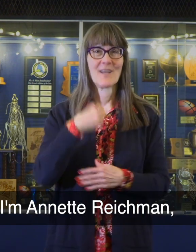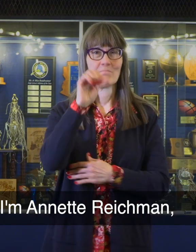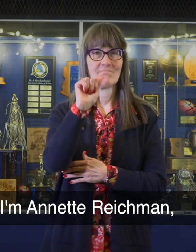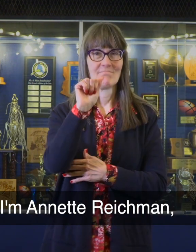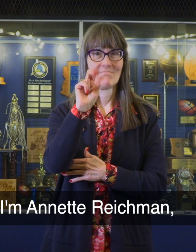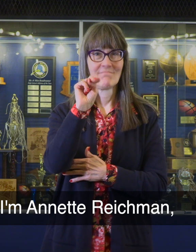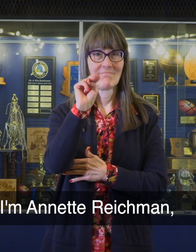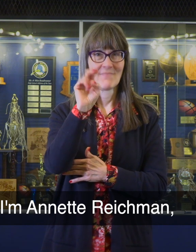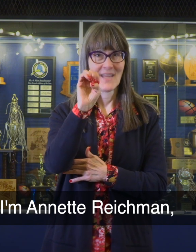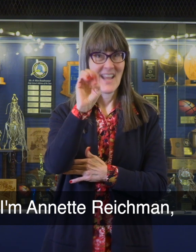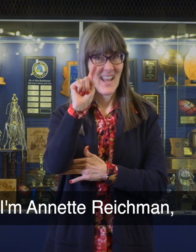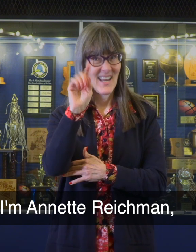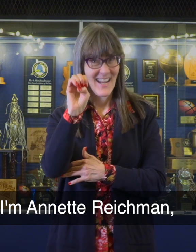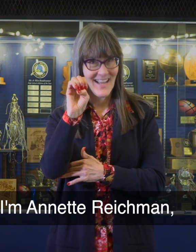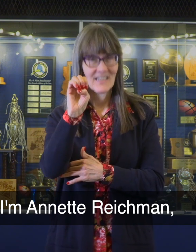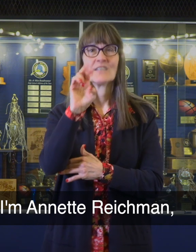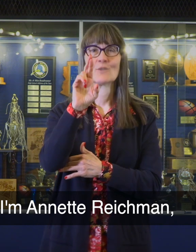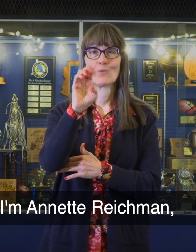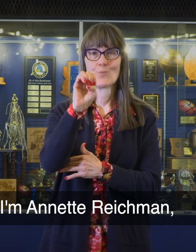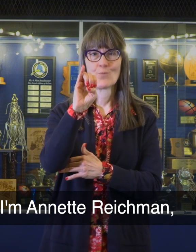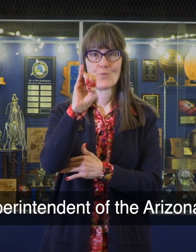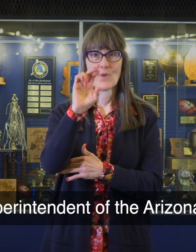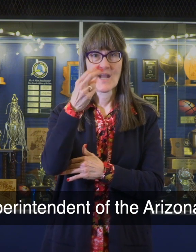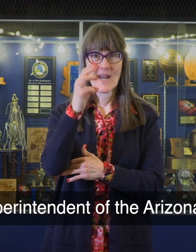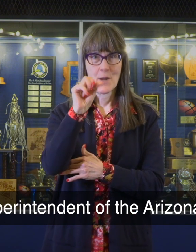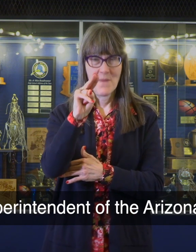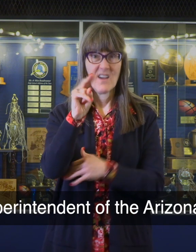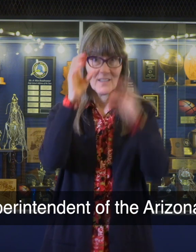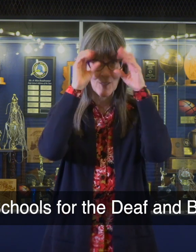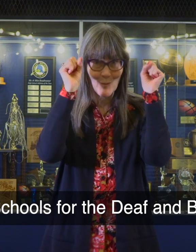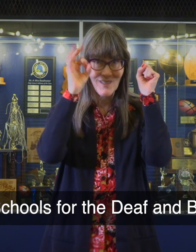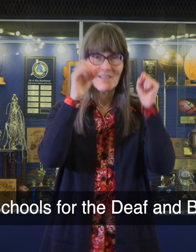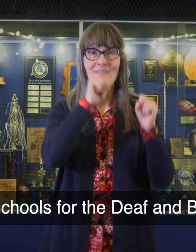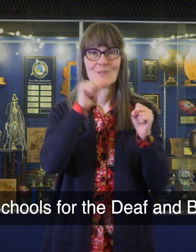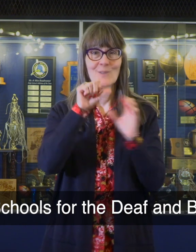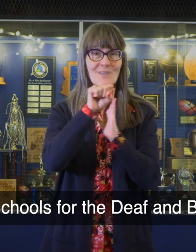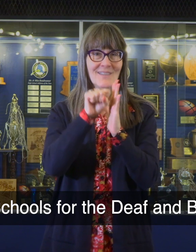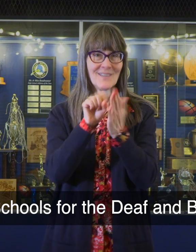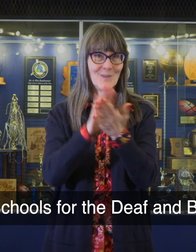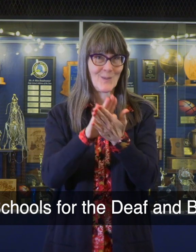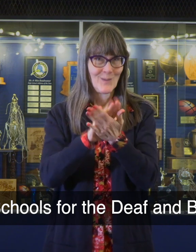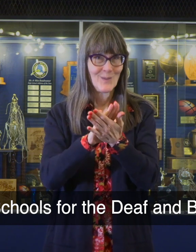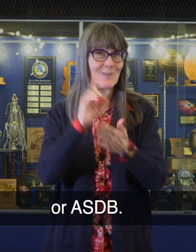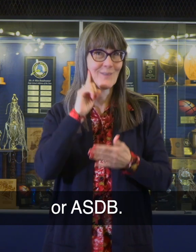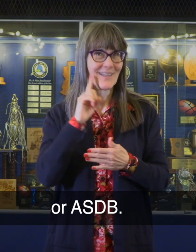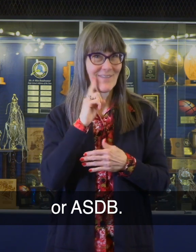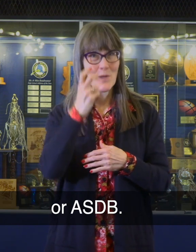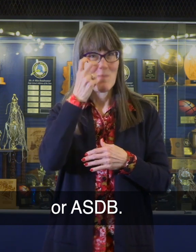I am Annette Reichman, Superintendent of the Arizona State Schools for the Deaf and Blind, or ASDB.